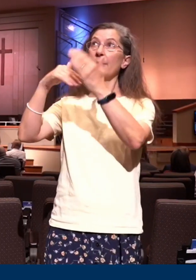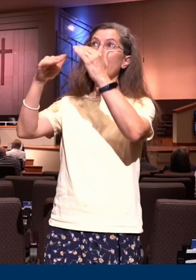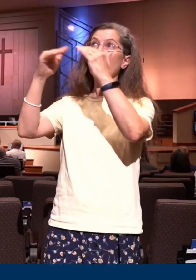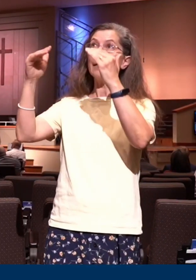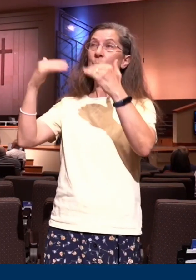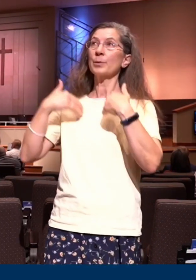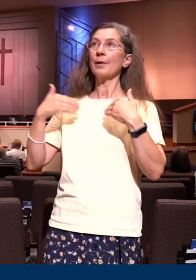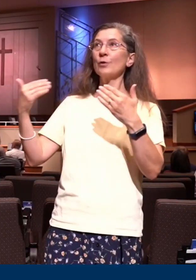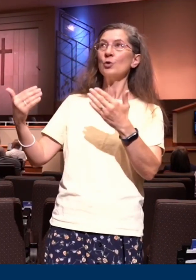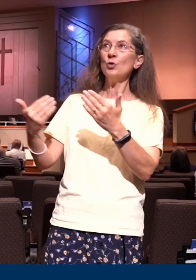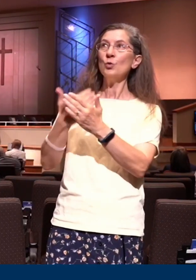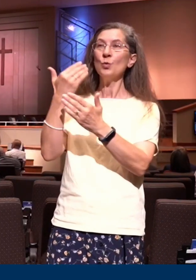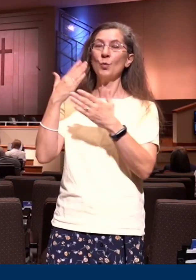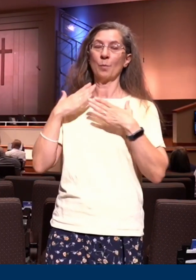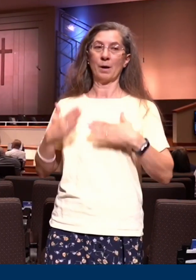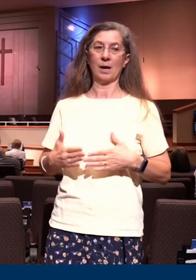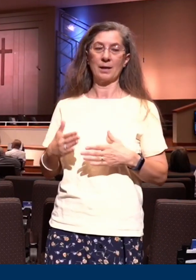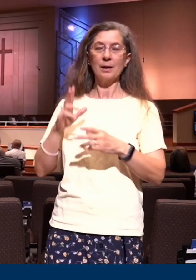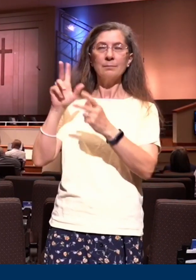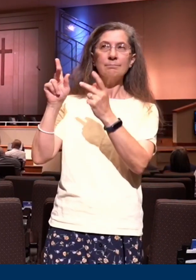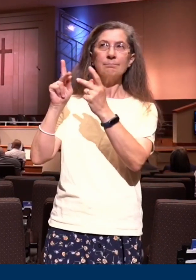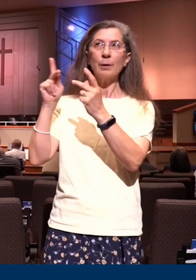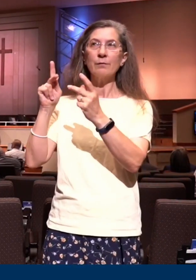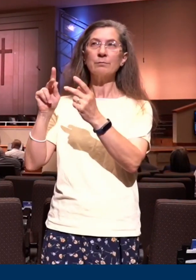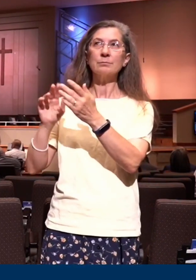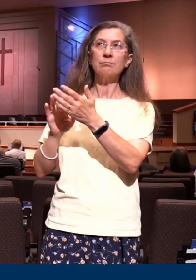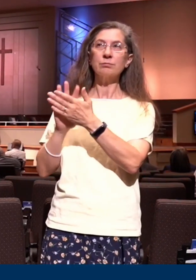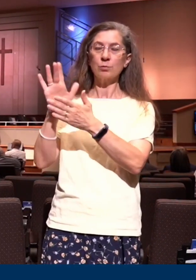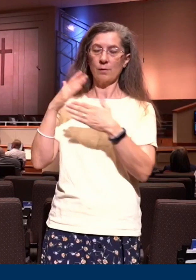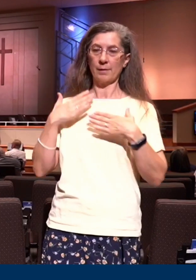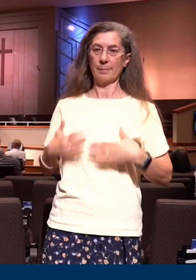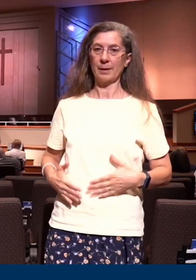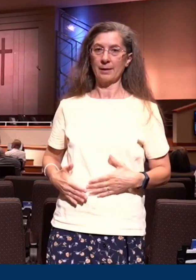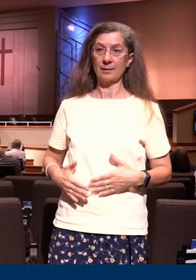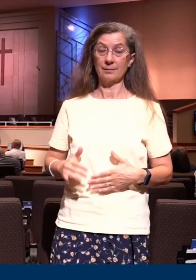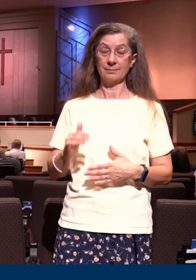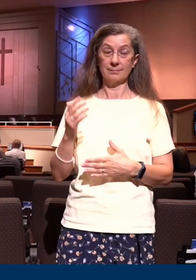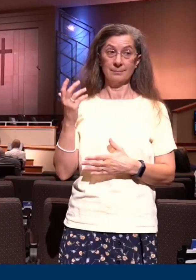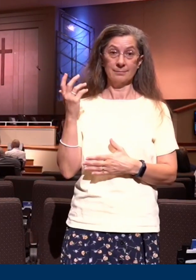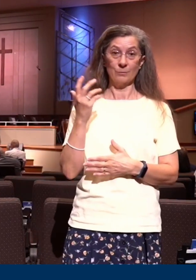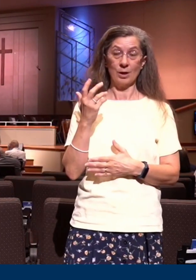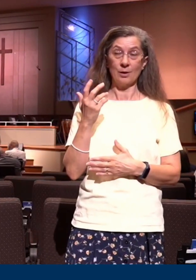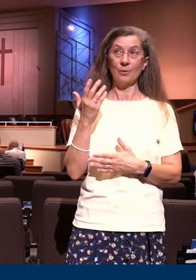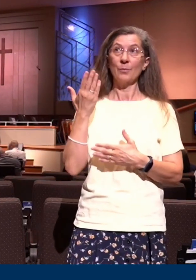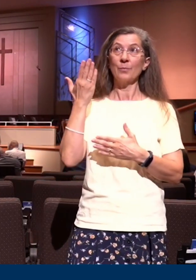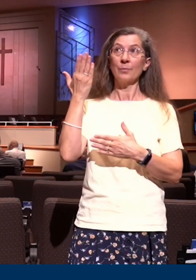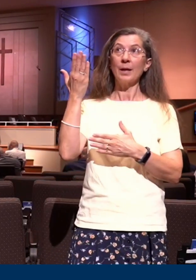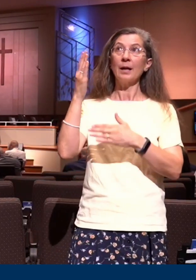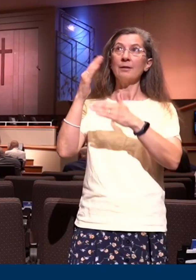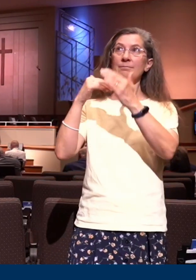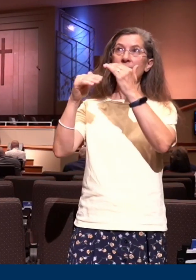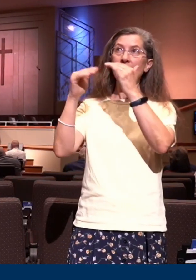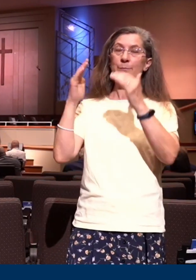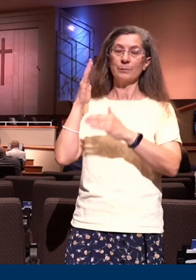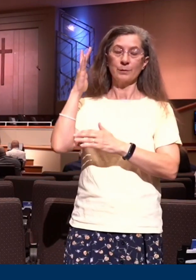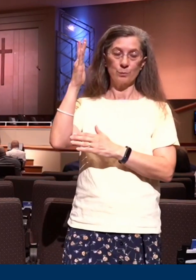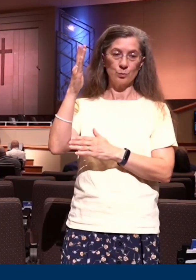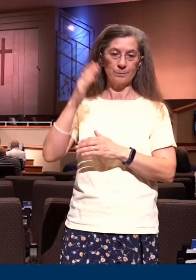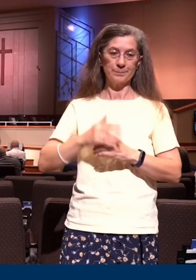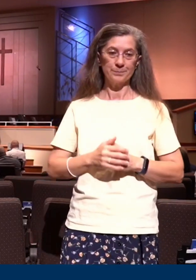body? And this is the ramifications of the new life in Christ, ultimately in our glorified body. Turn, if you would,